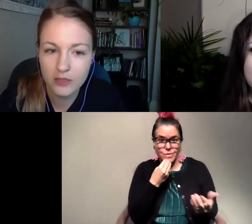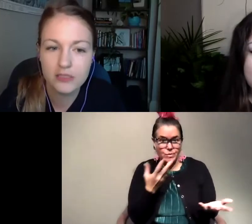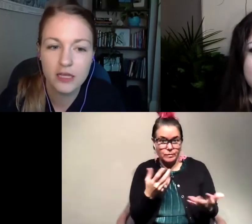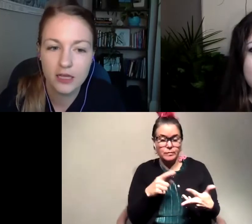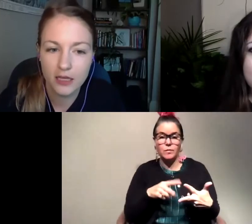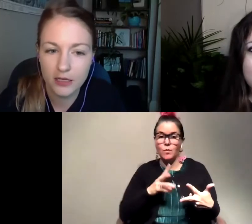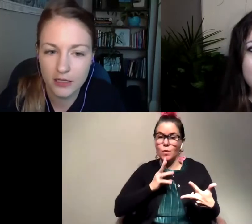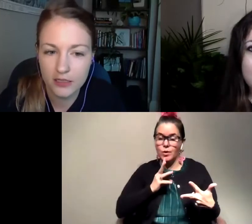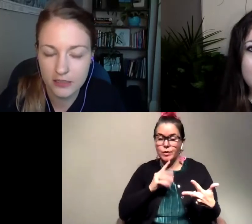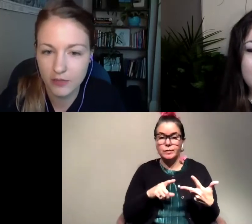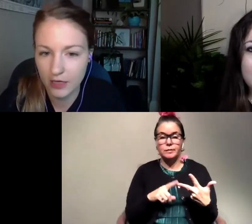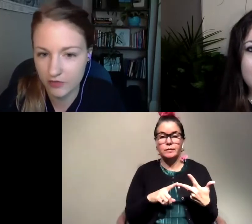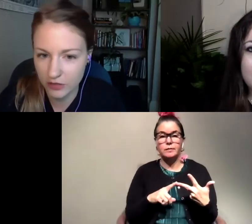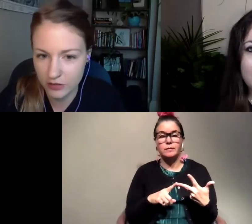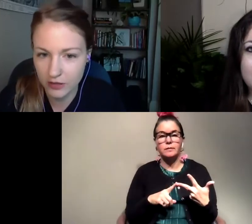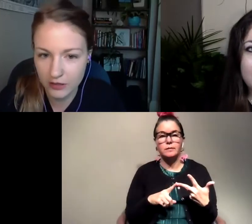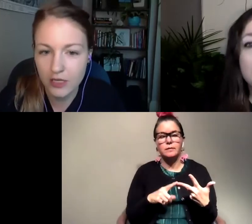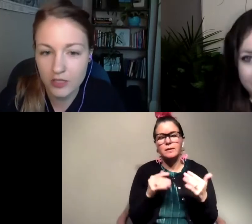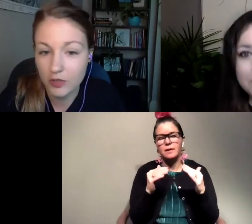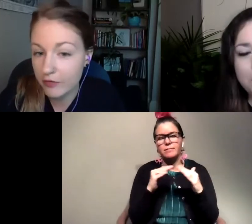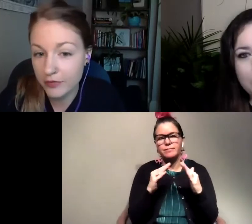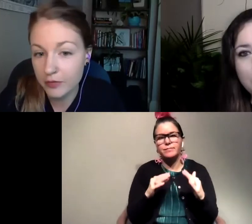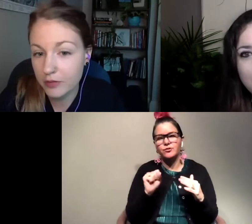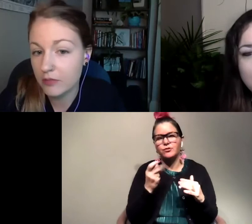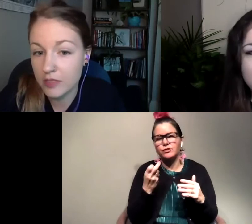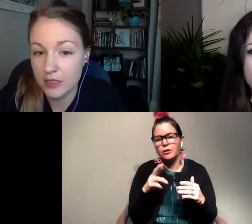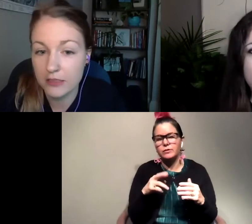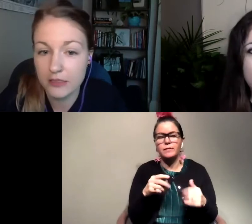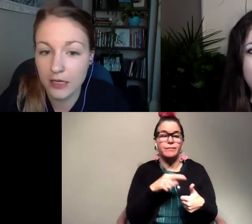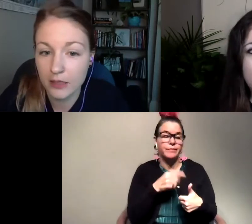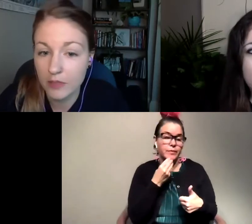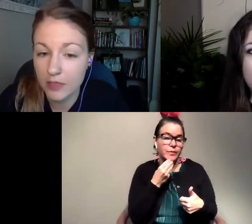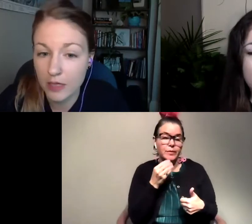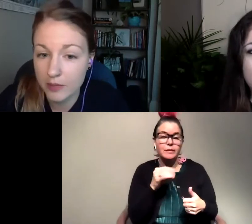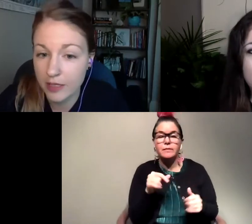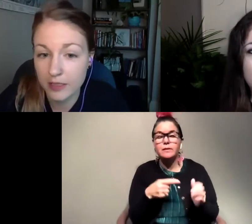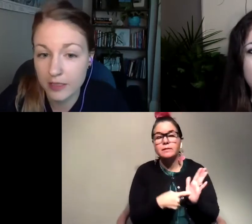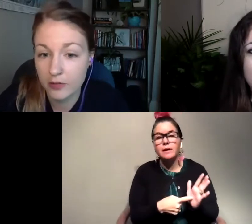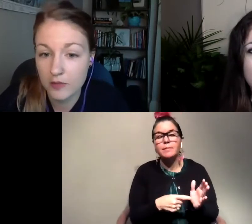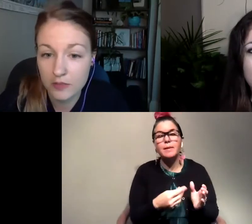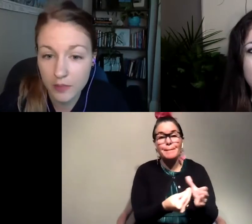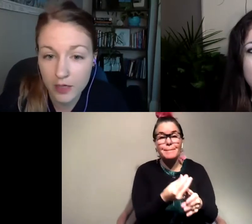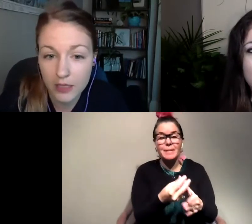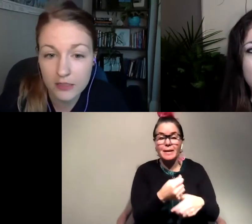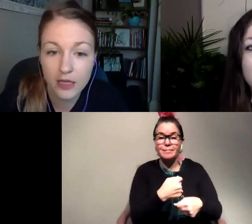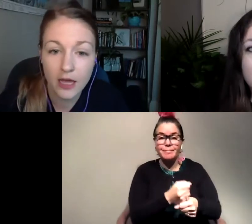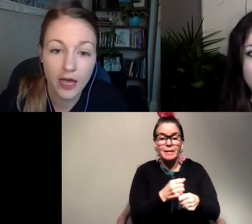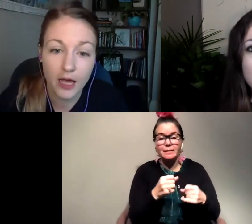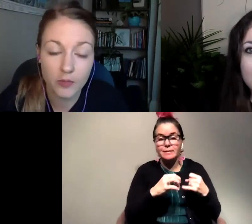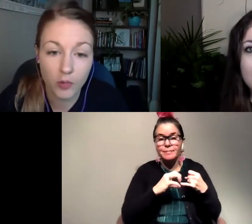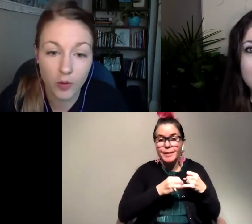source, and some kind of shelter so that food can be things like maybe a plant that produces berries